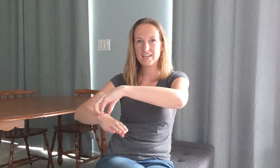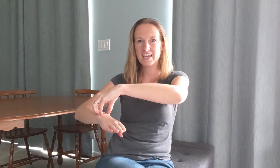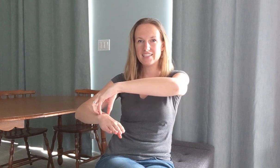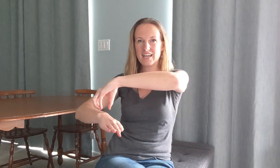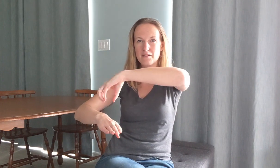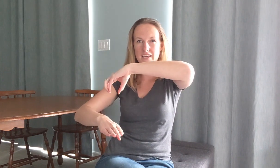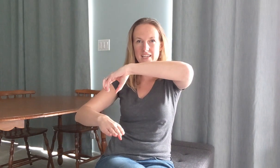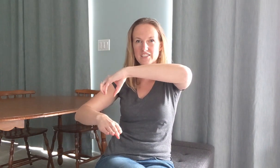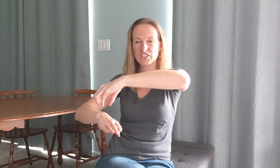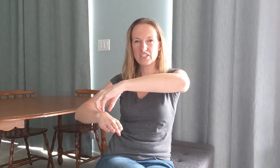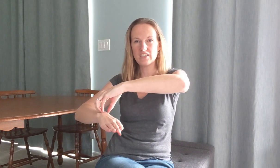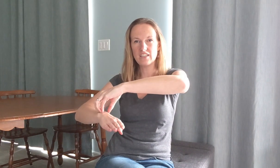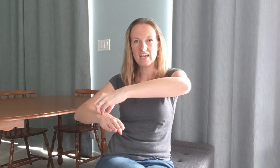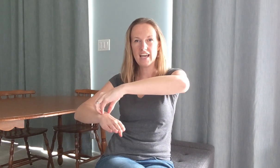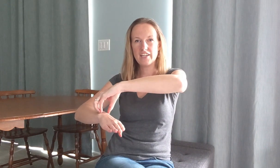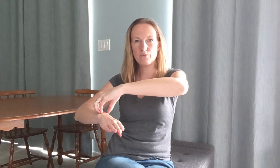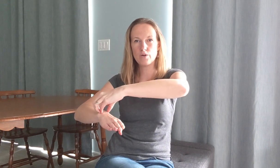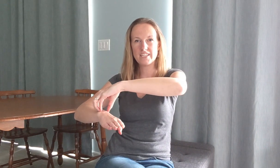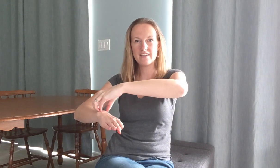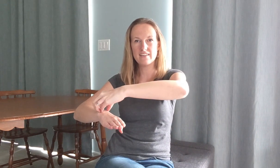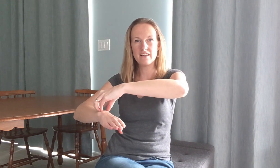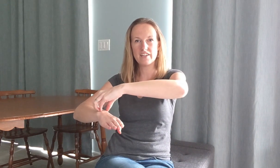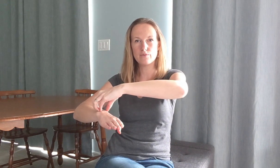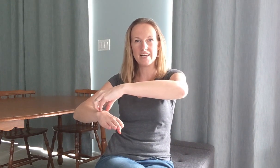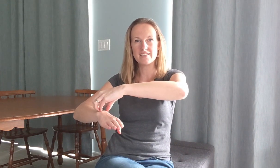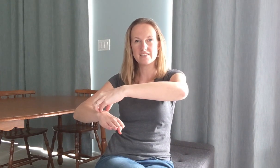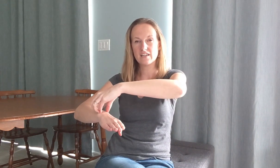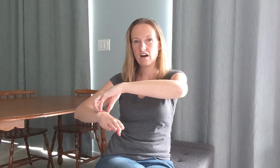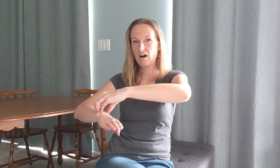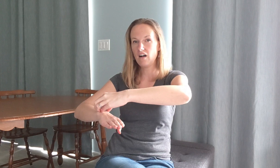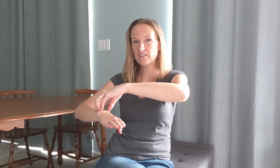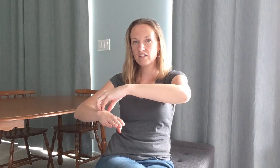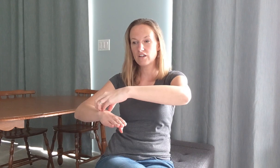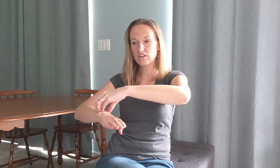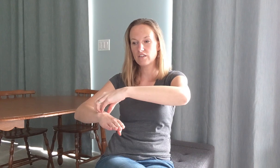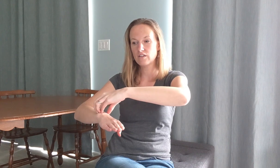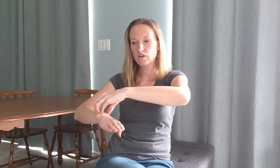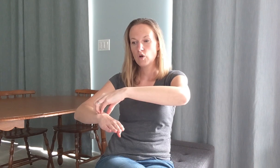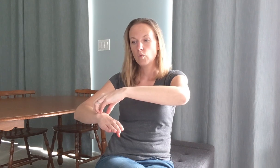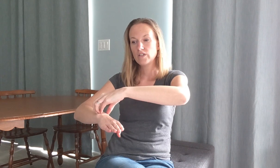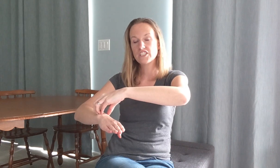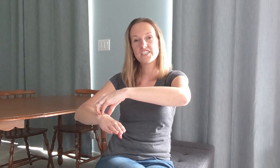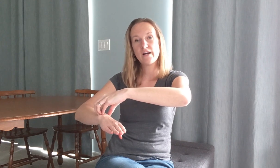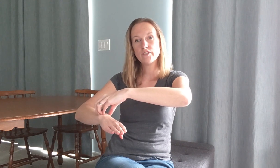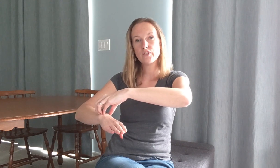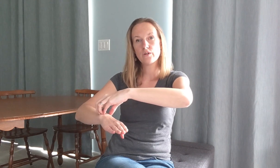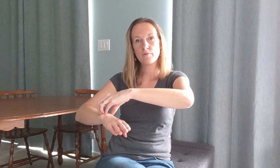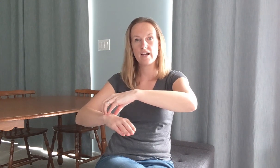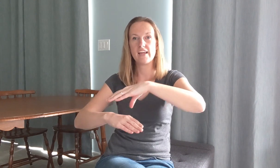hand kind of making a circle and you rotate a little on your wrist all the earth will shout your praise